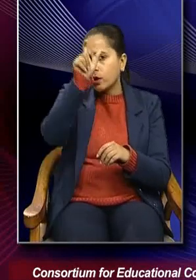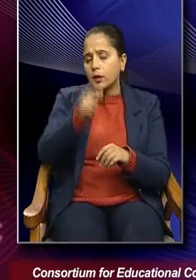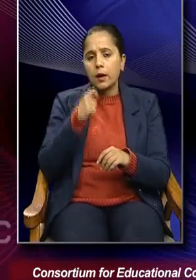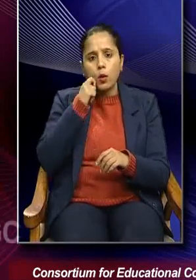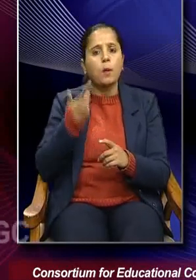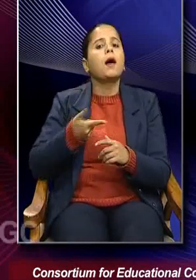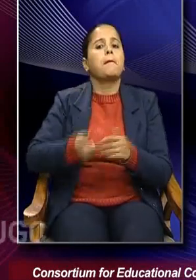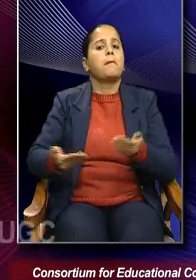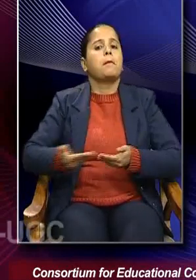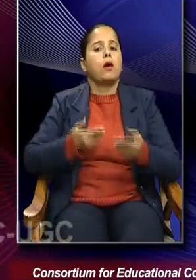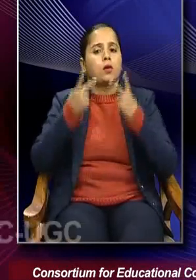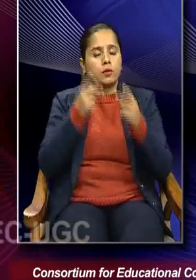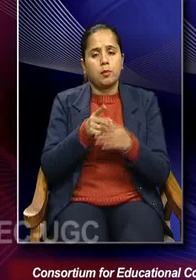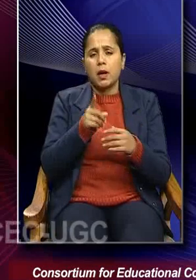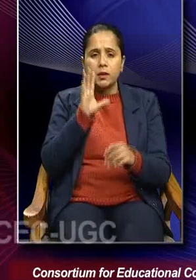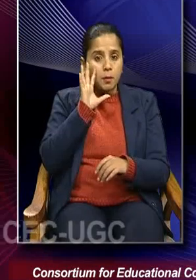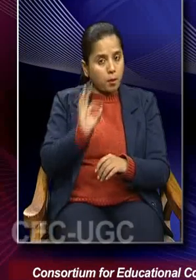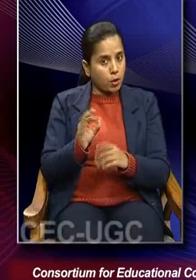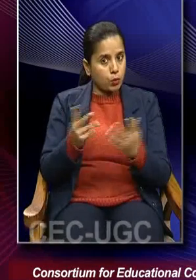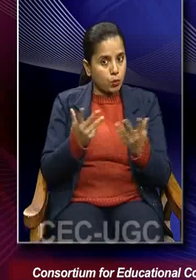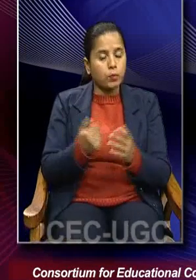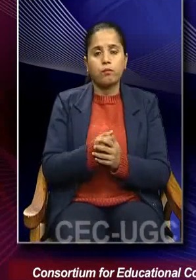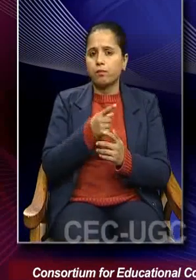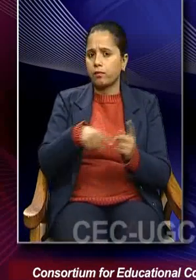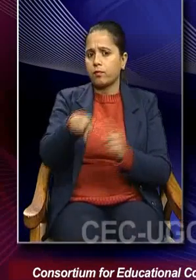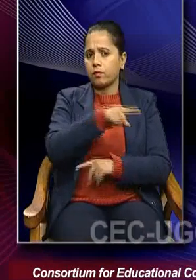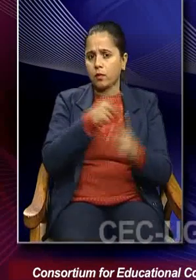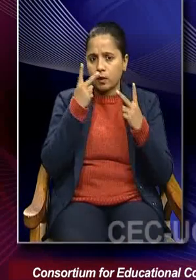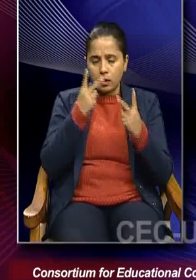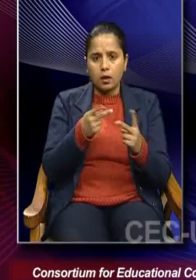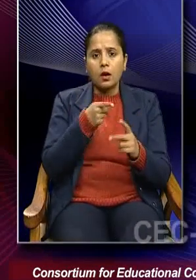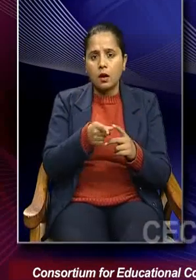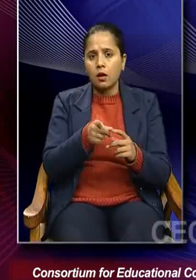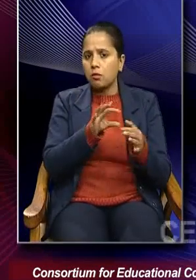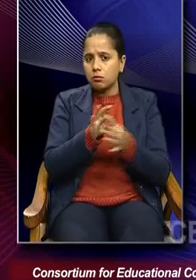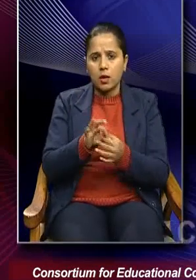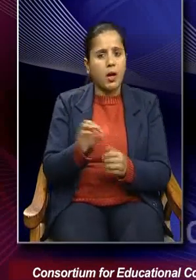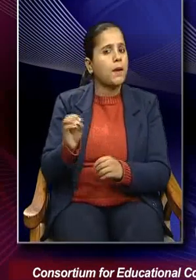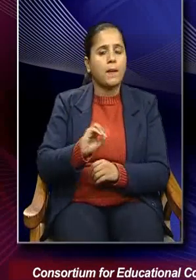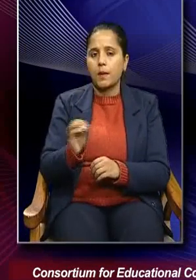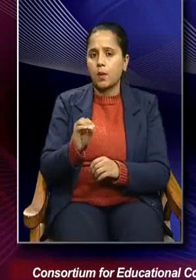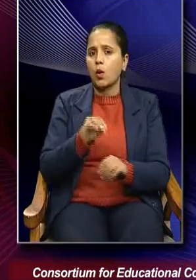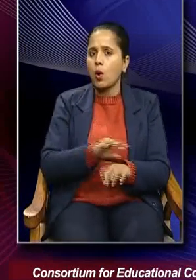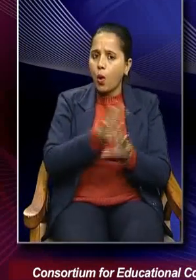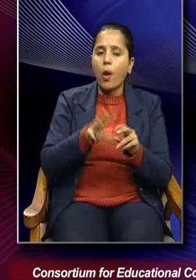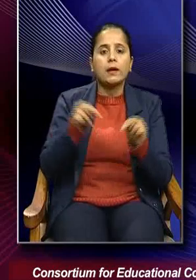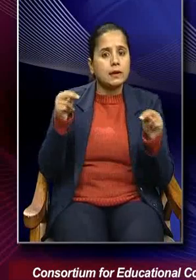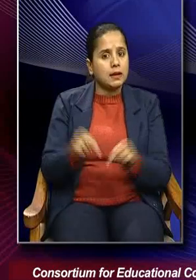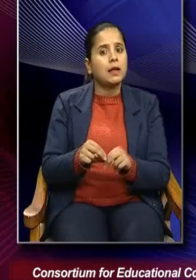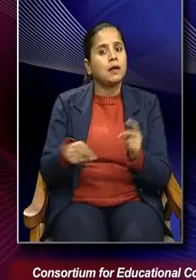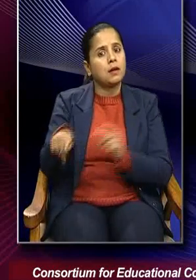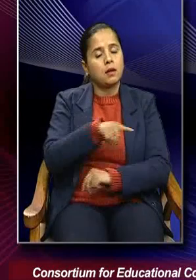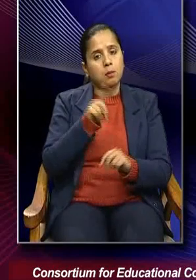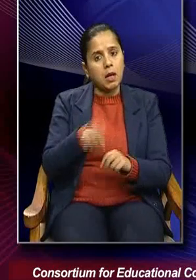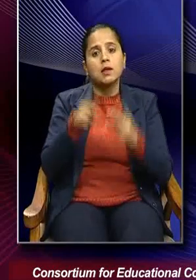Now, what is significant is that these are not unrelated. All needs to be of